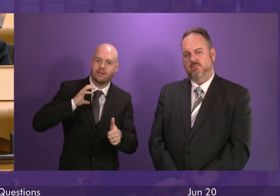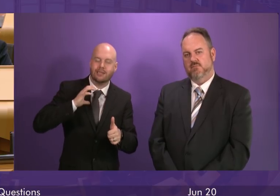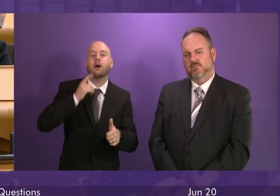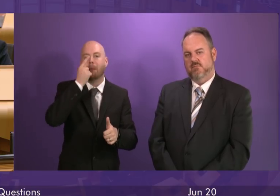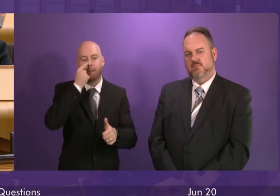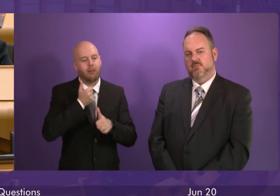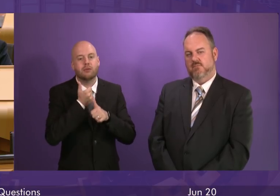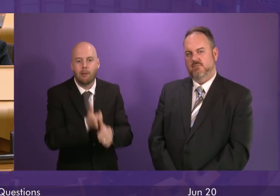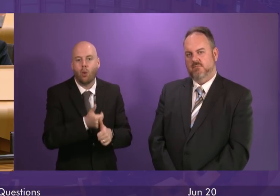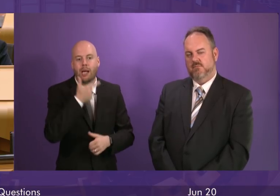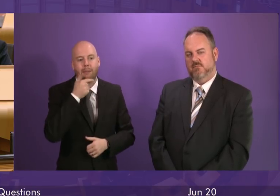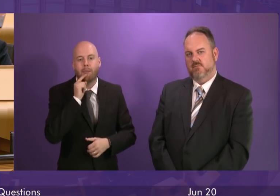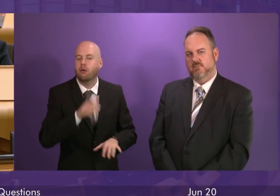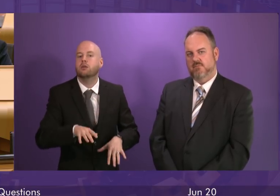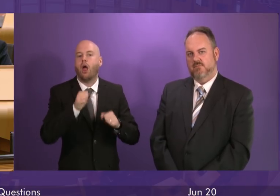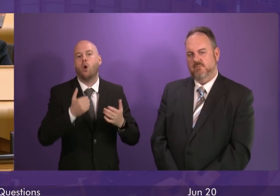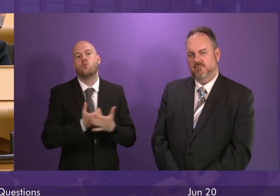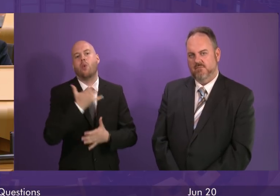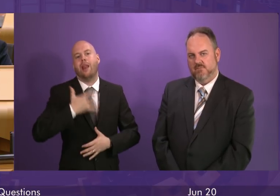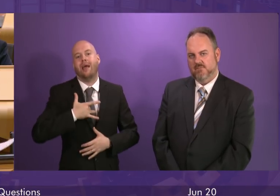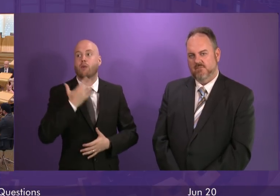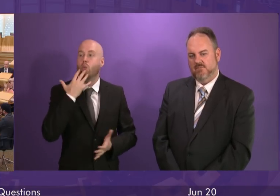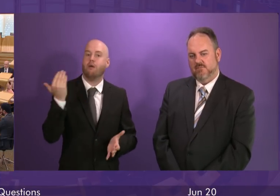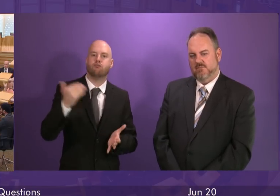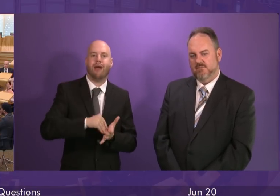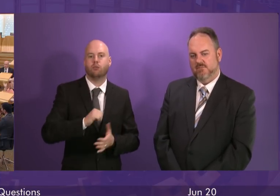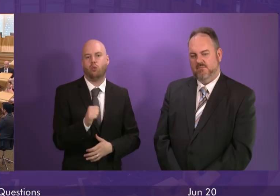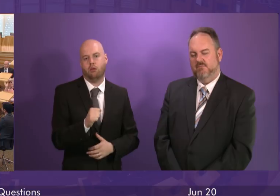rebuild their lives and communities from the very first day of their arrival.